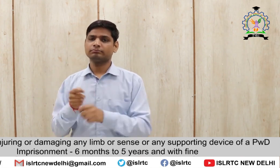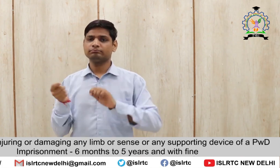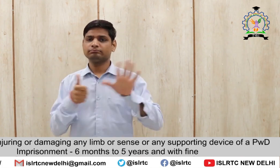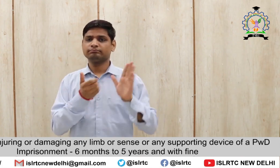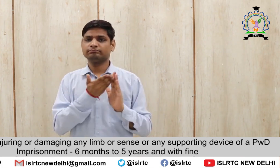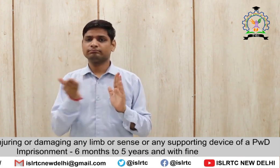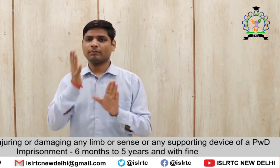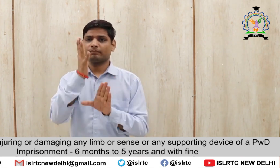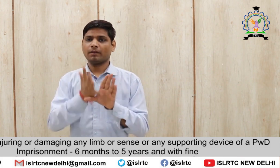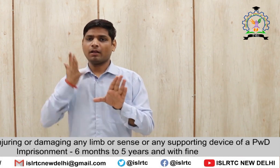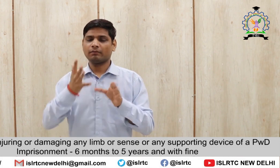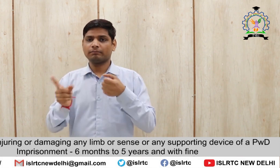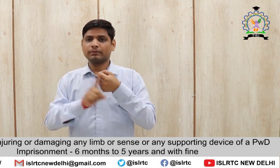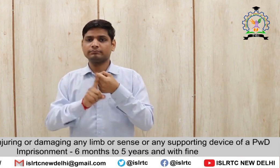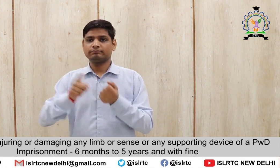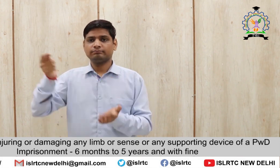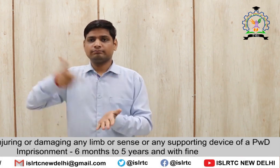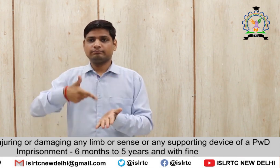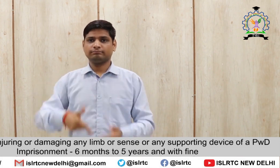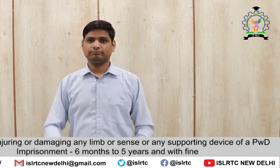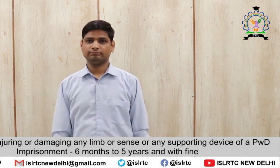Imprisonment, 6 months to 5 years and with fine